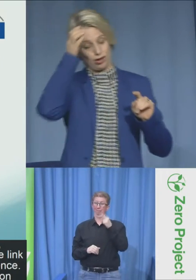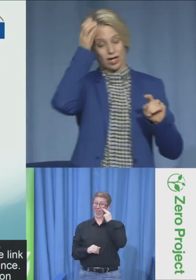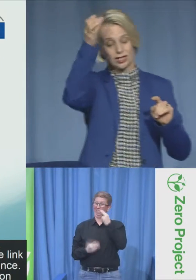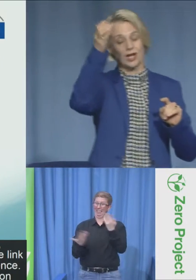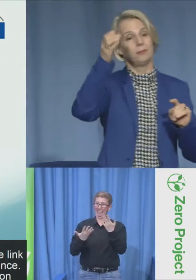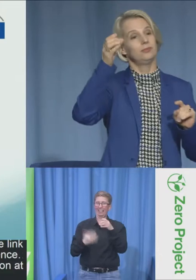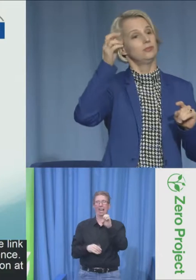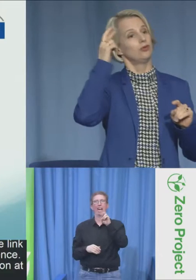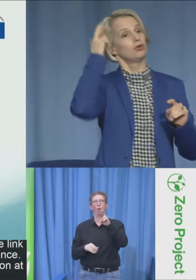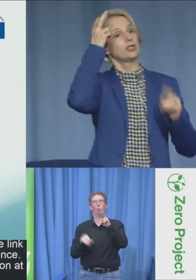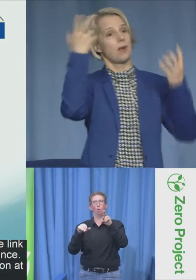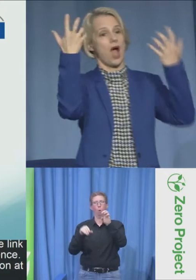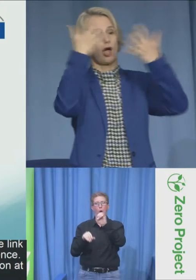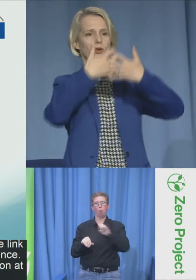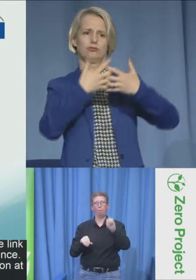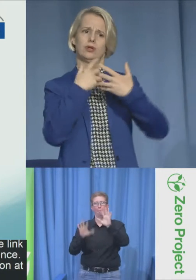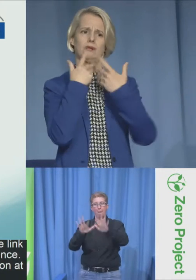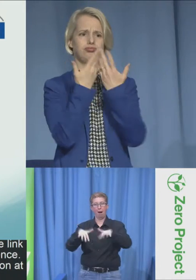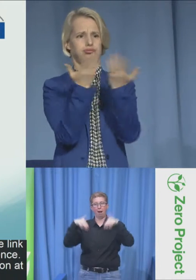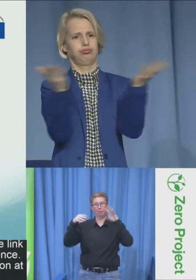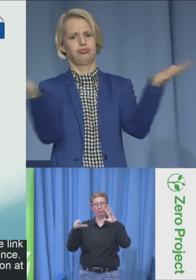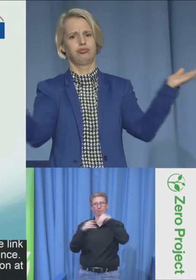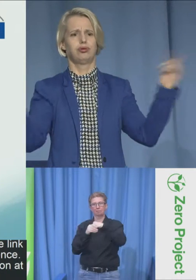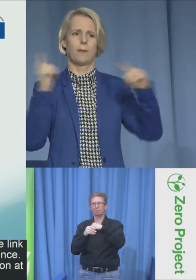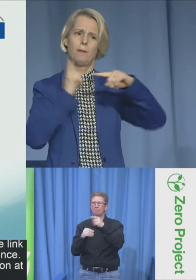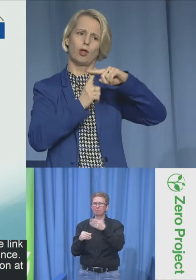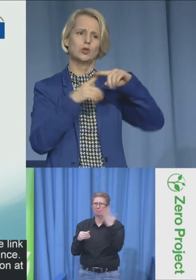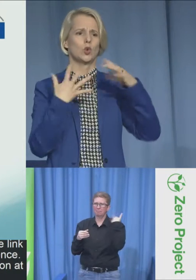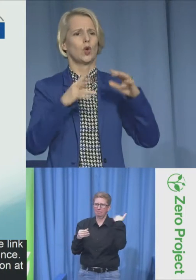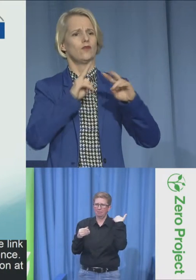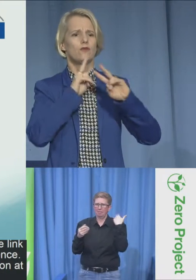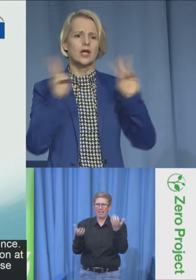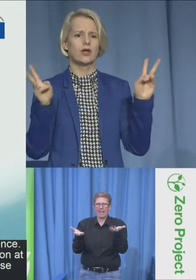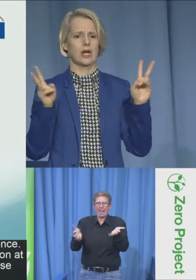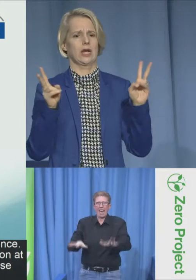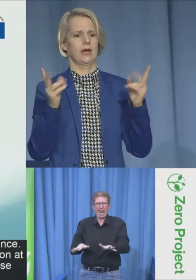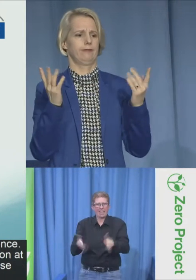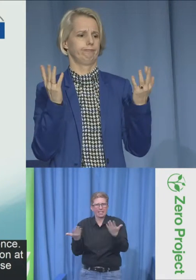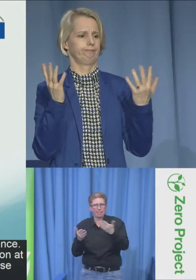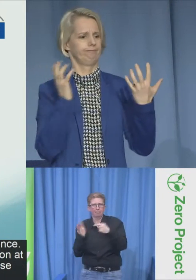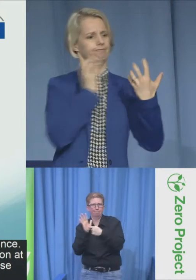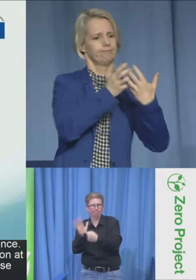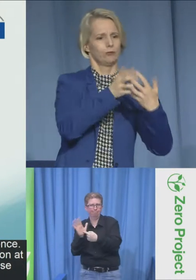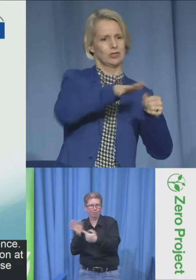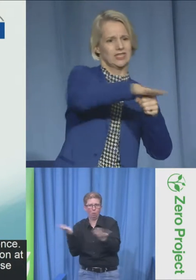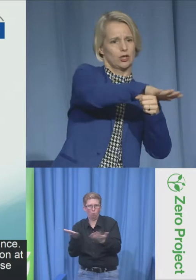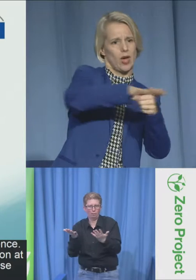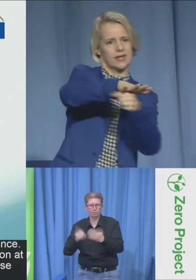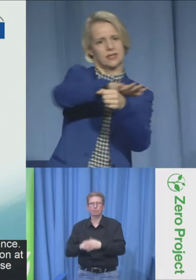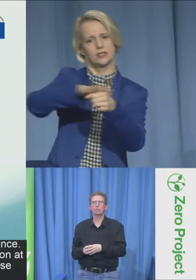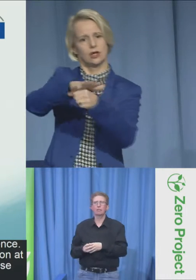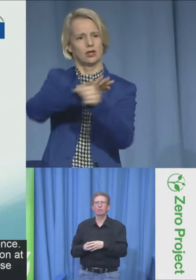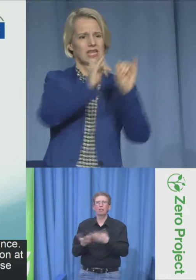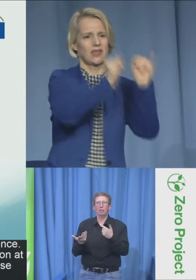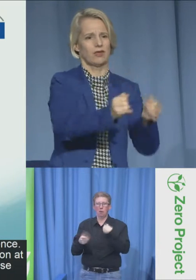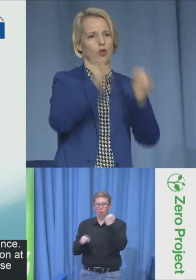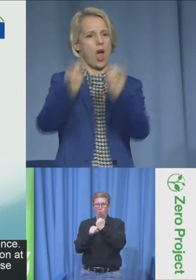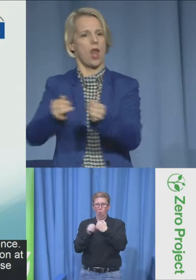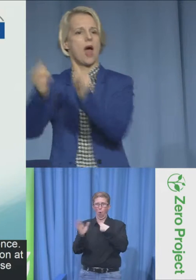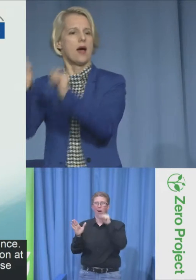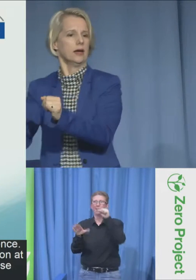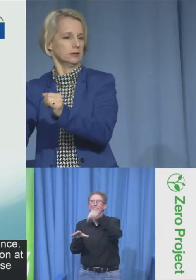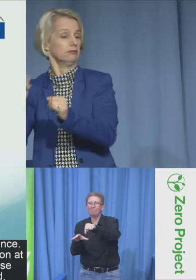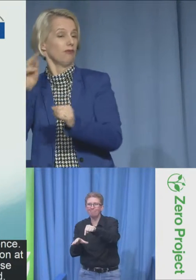a case study here. The concept of reasonable accommodation is very broad. It is also very